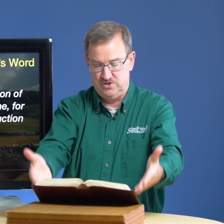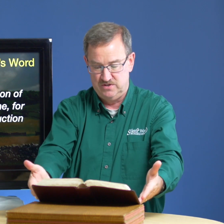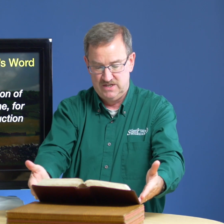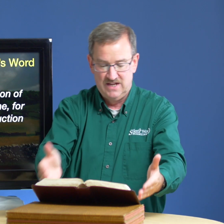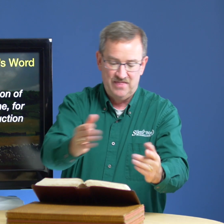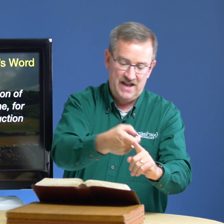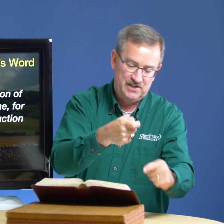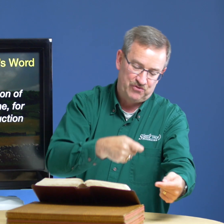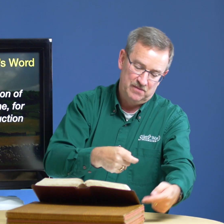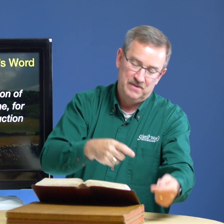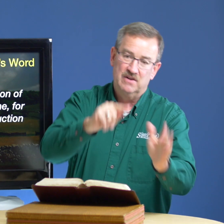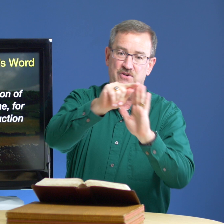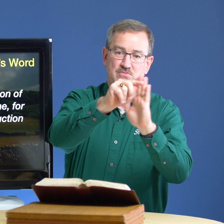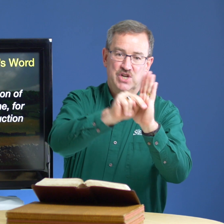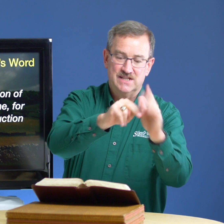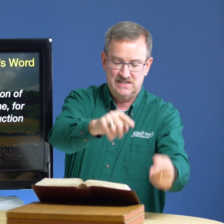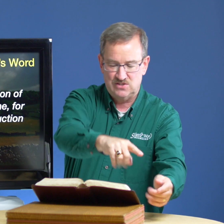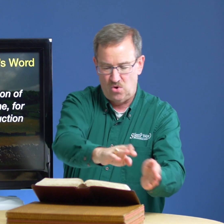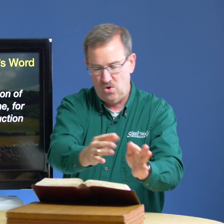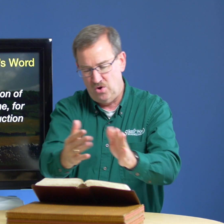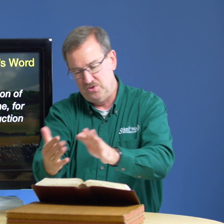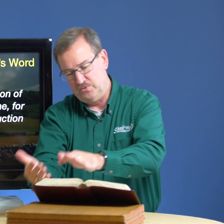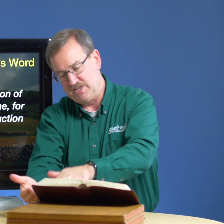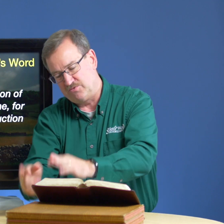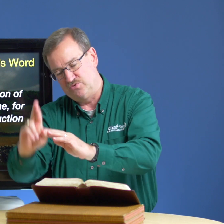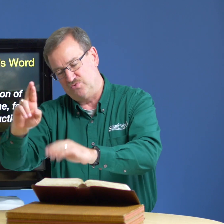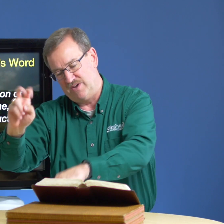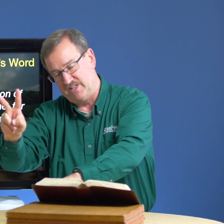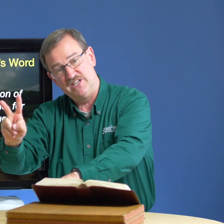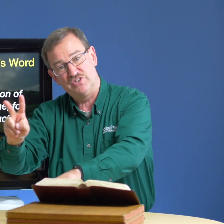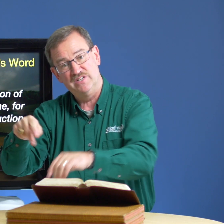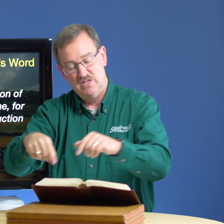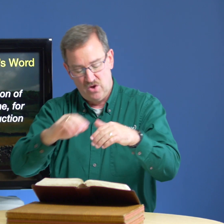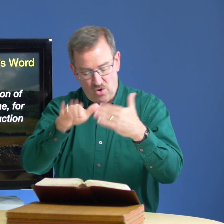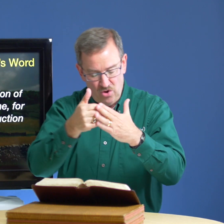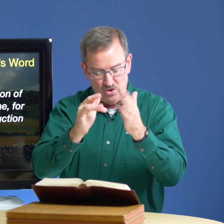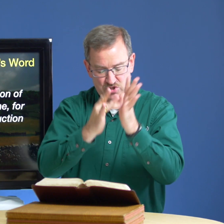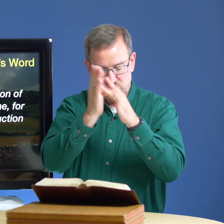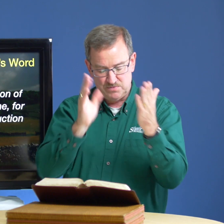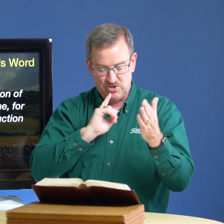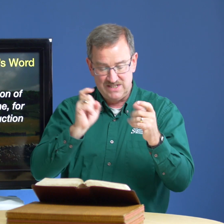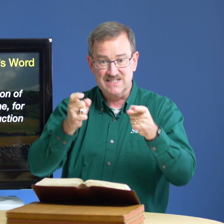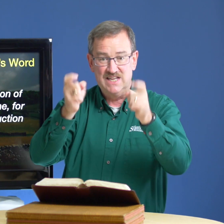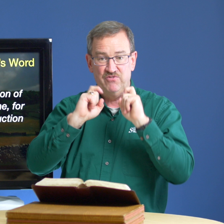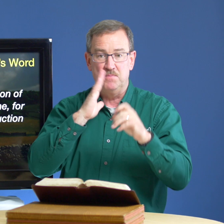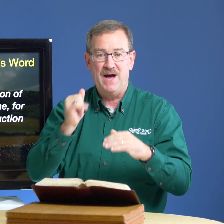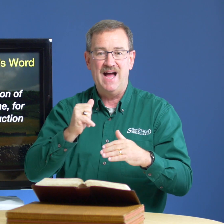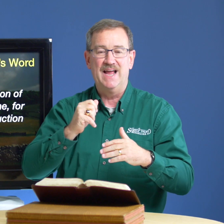that is from from genesis all the way through to revelation all scripture is given by